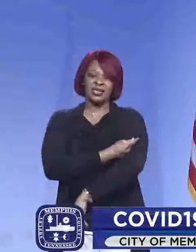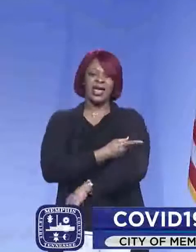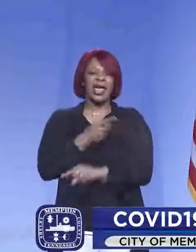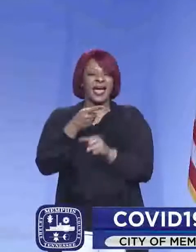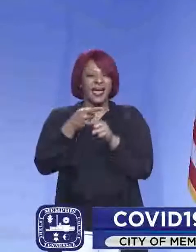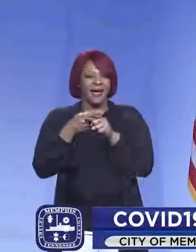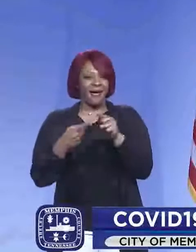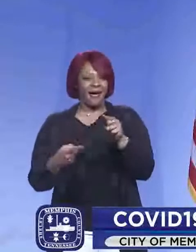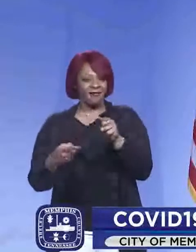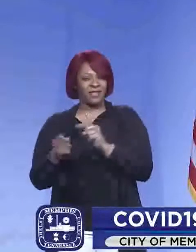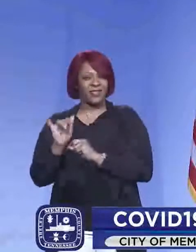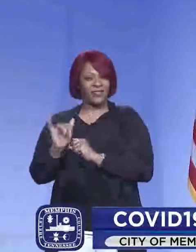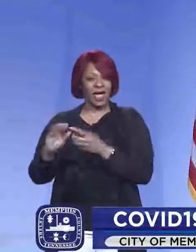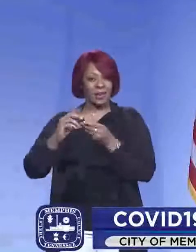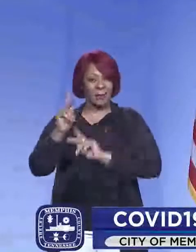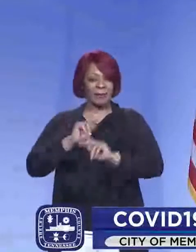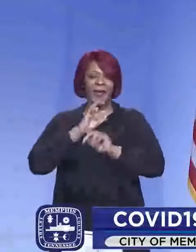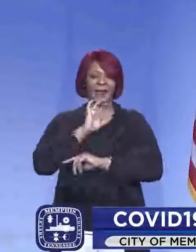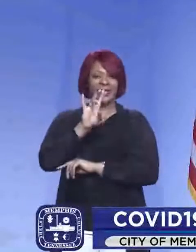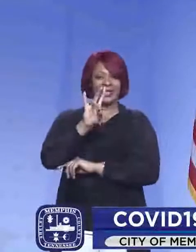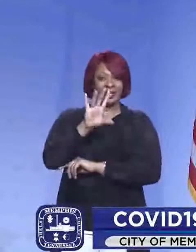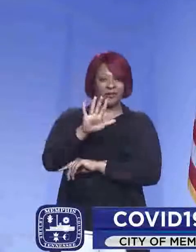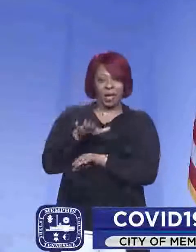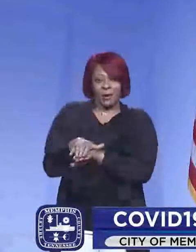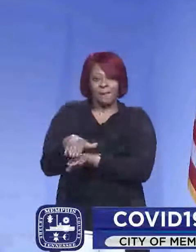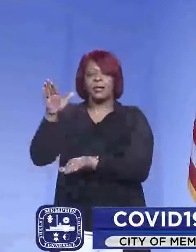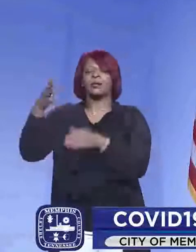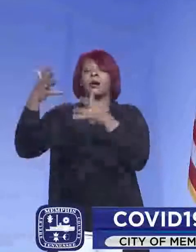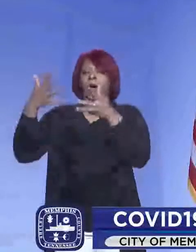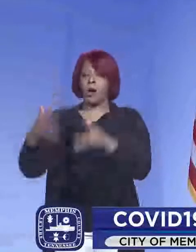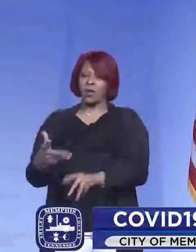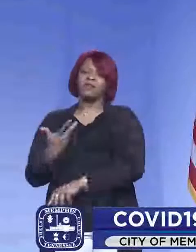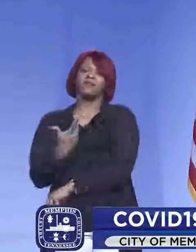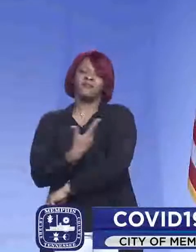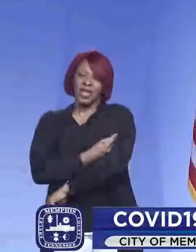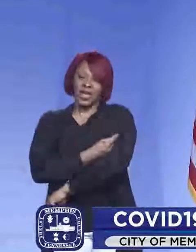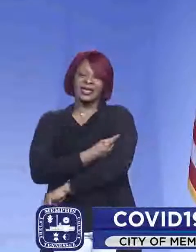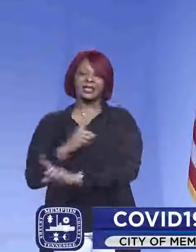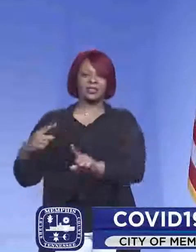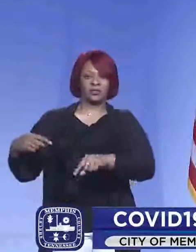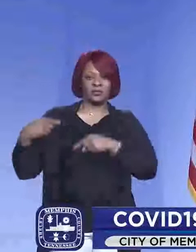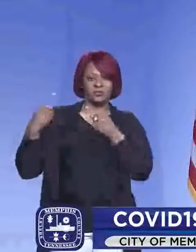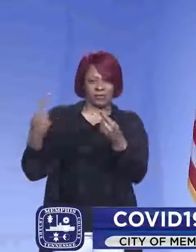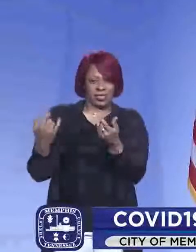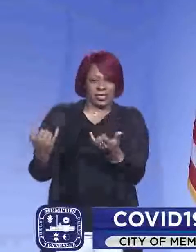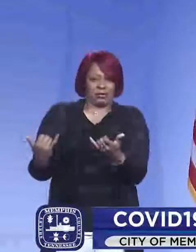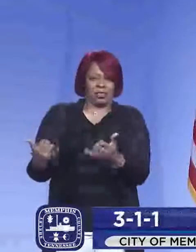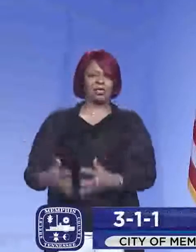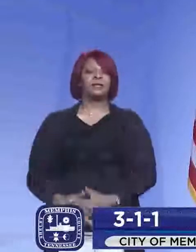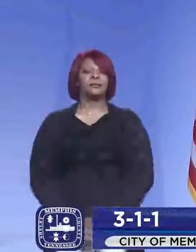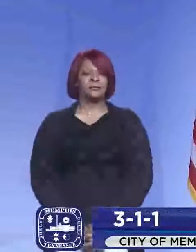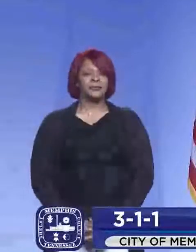half the population age 75 and above has been vaccinated as of this moment in time.